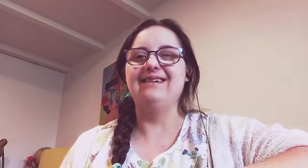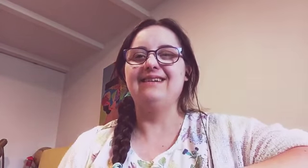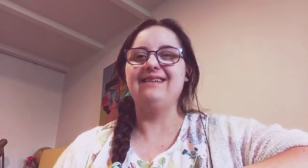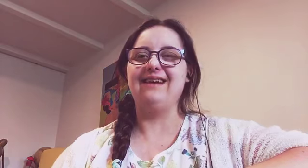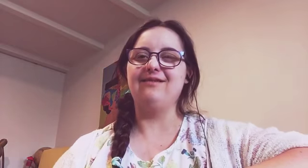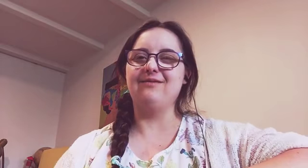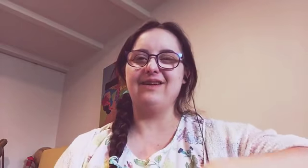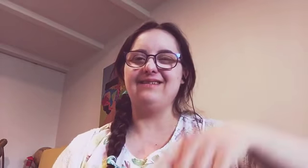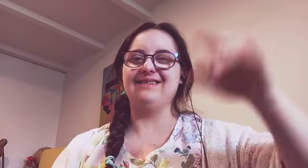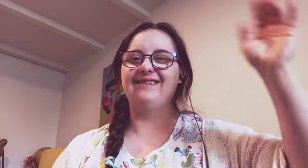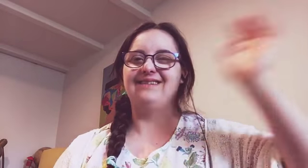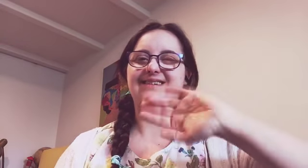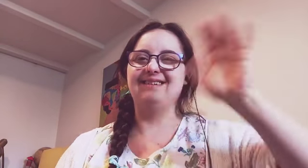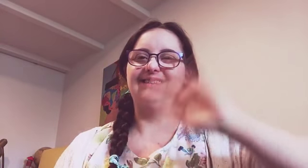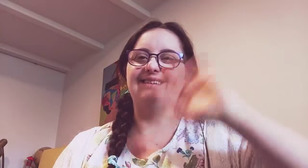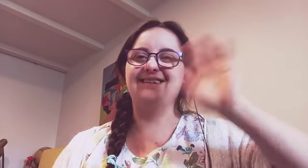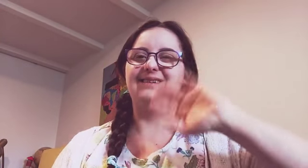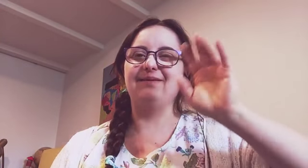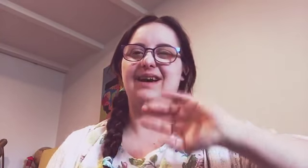Thank you so much. Bye.